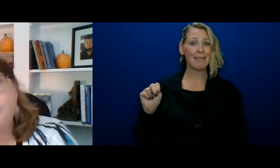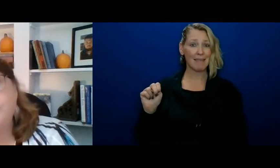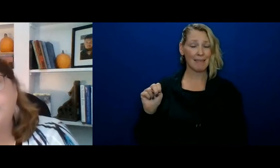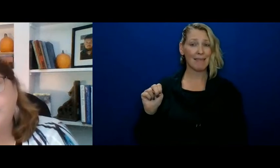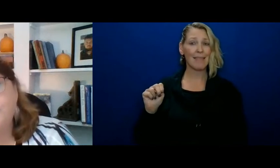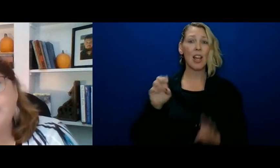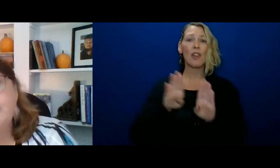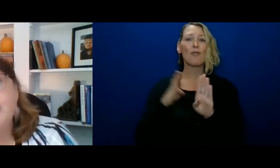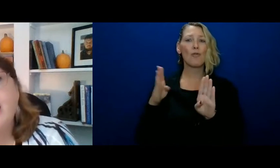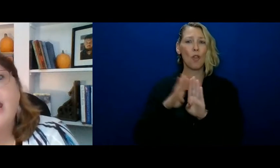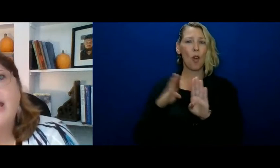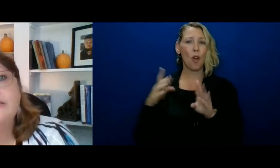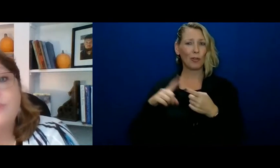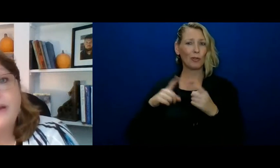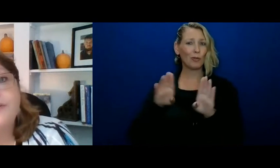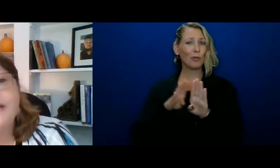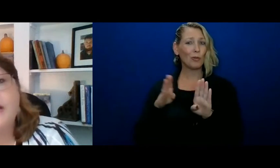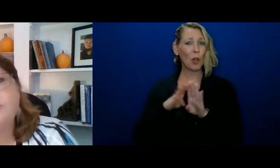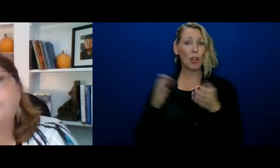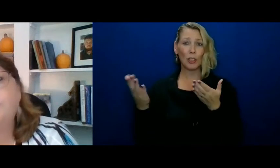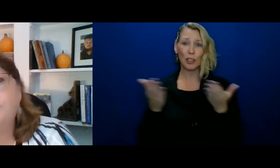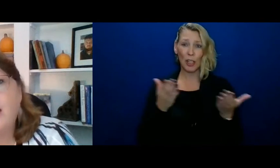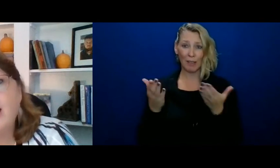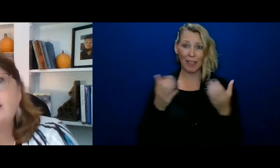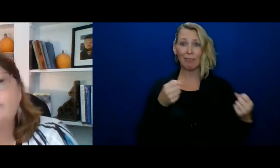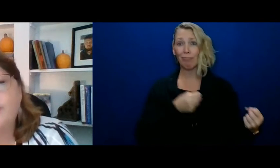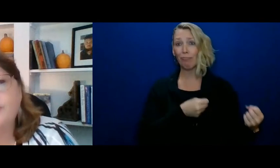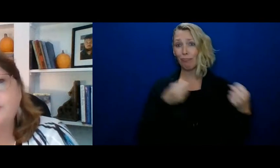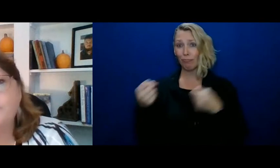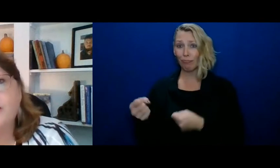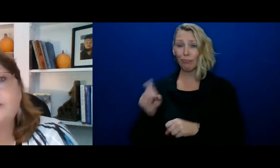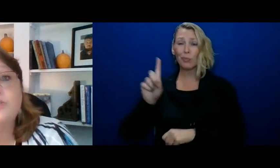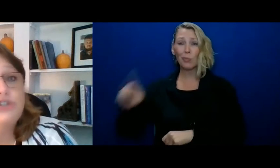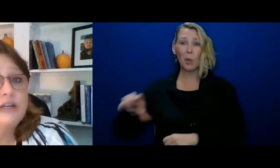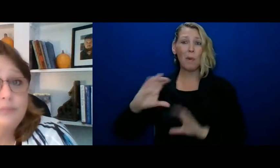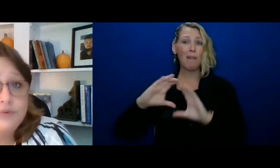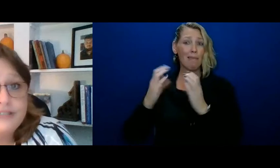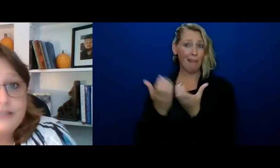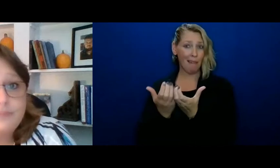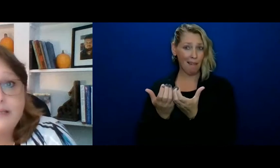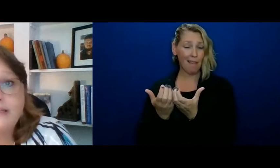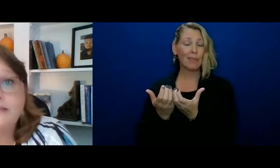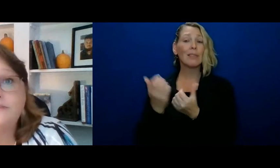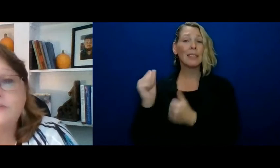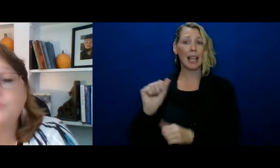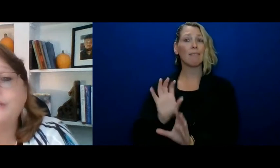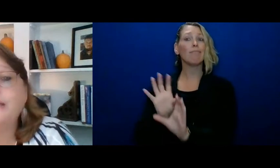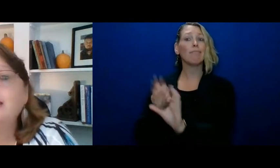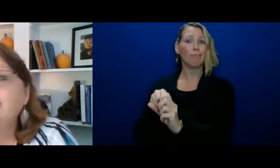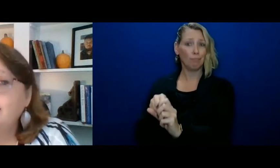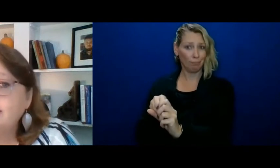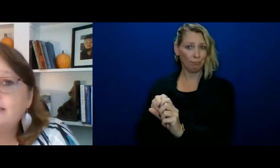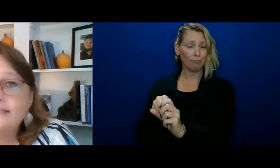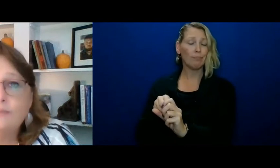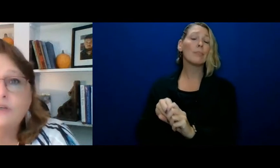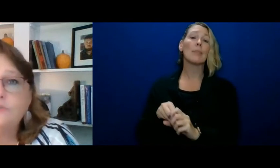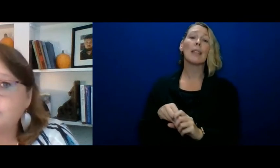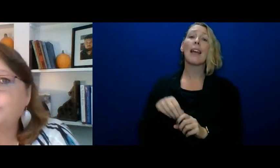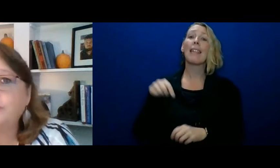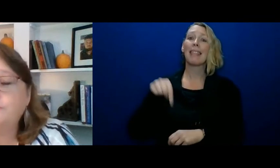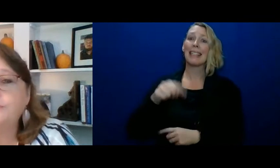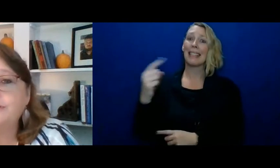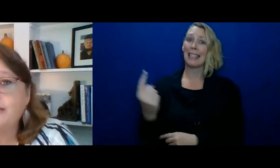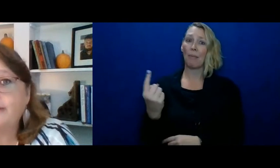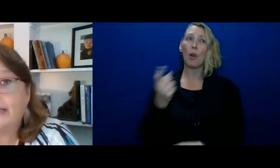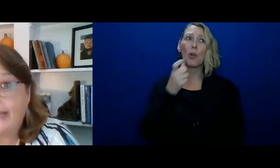door to door service and drive her down to her class at Parks and Rec so she can participate individually. This is someone